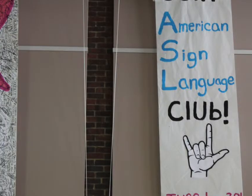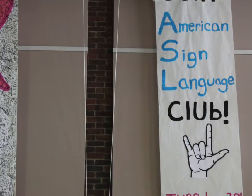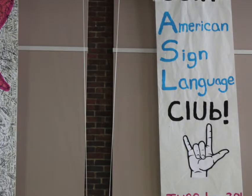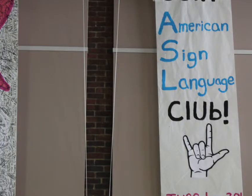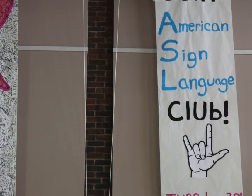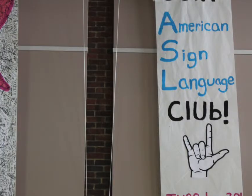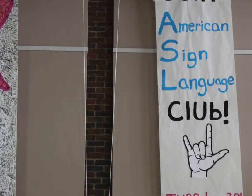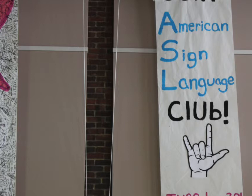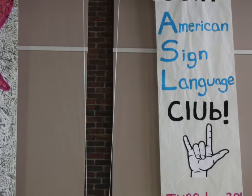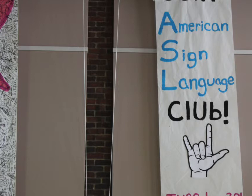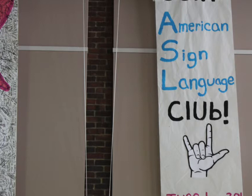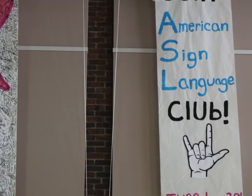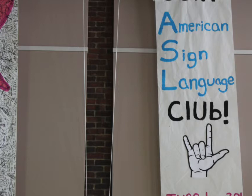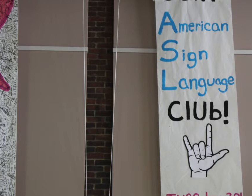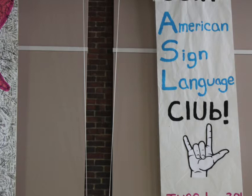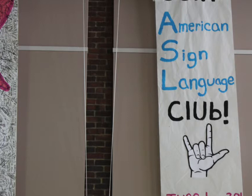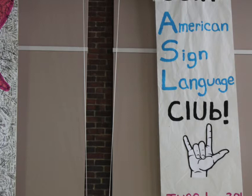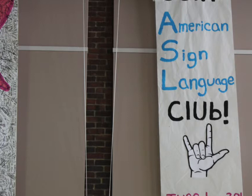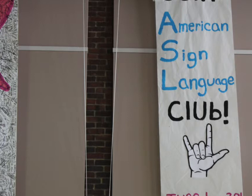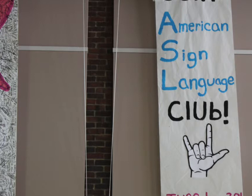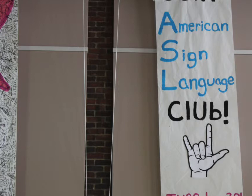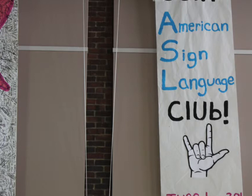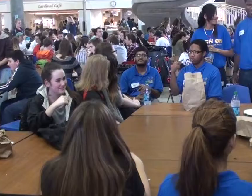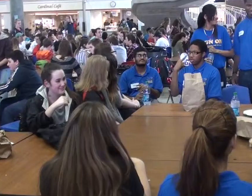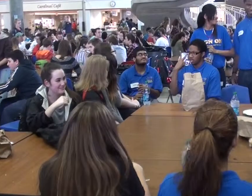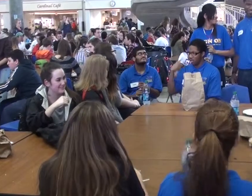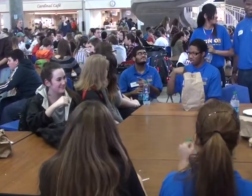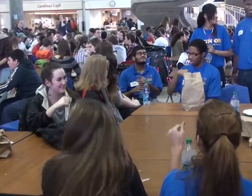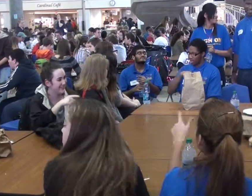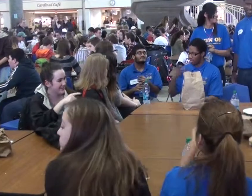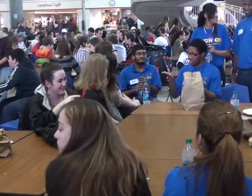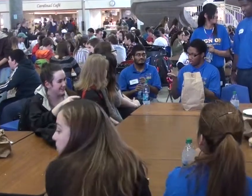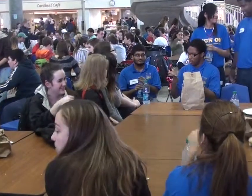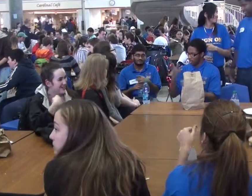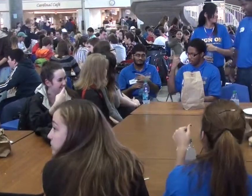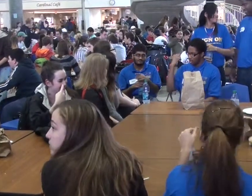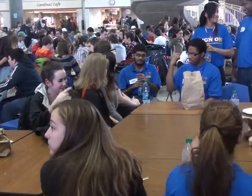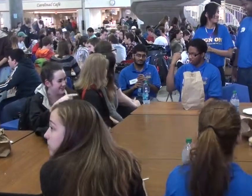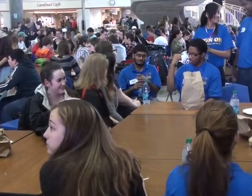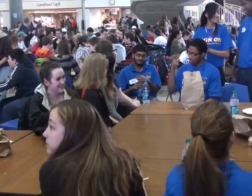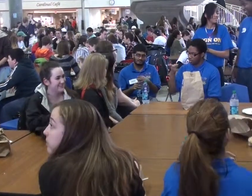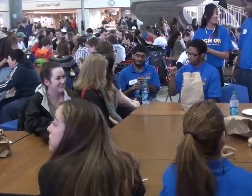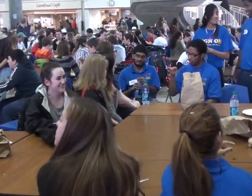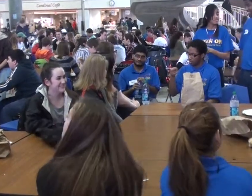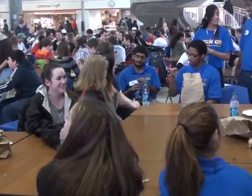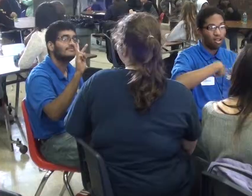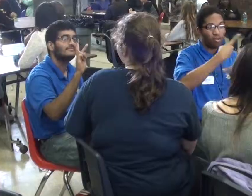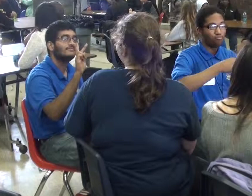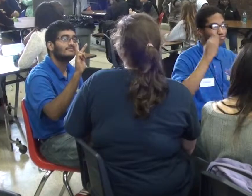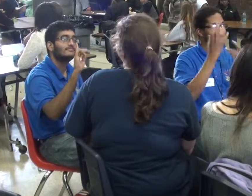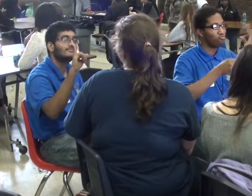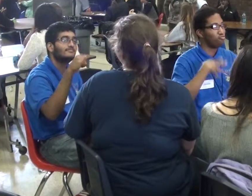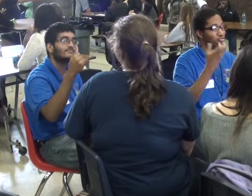to be there. I'm